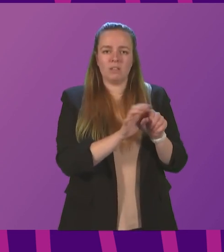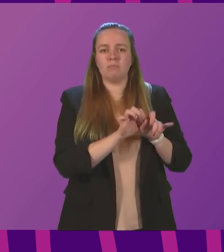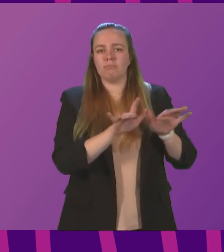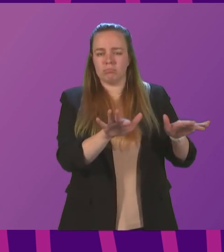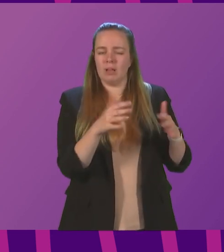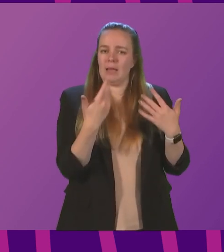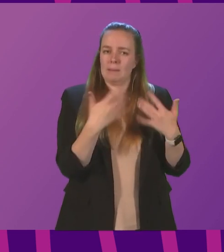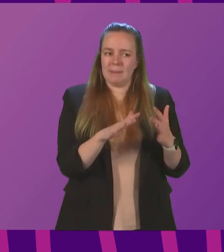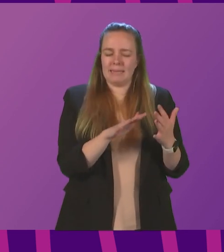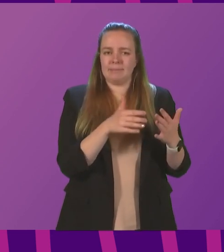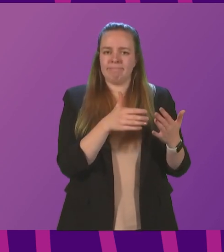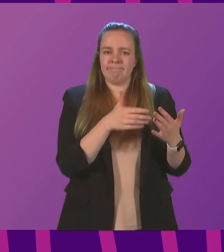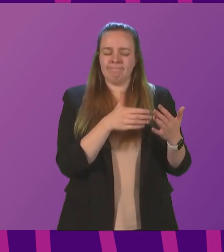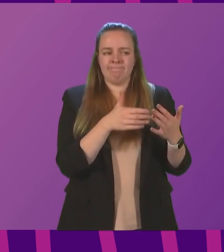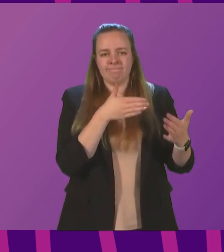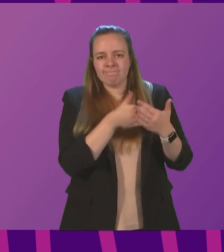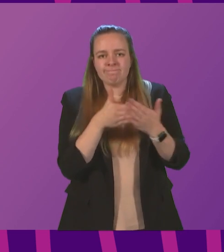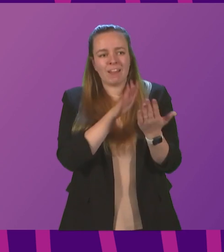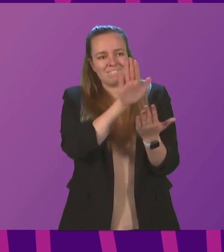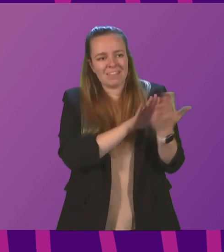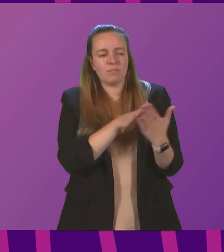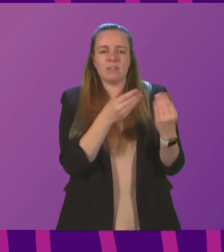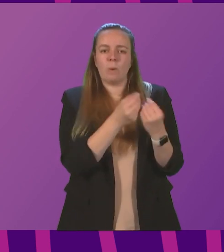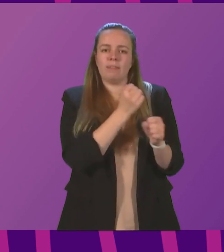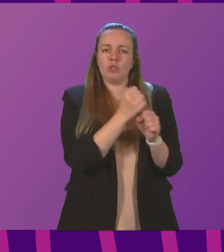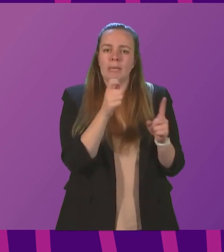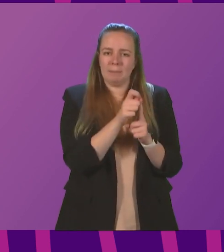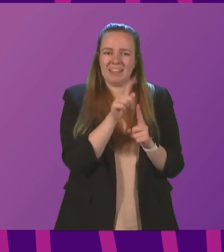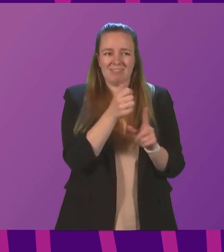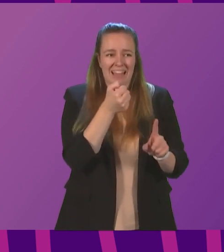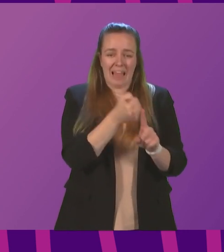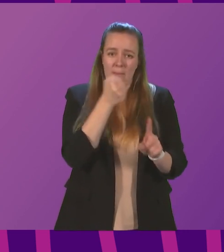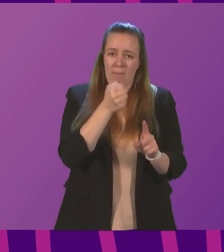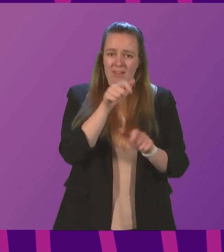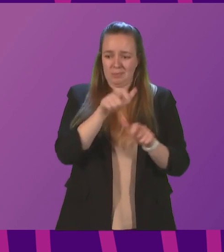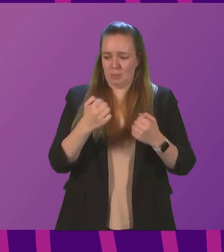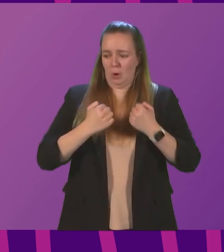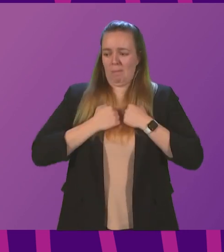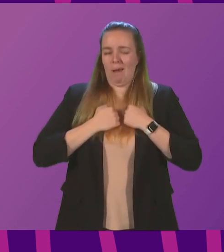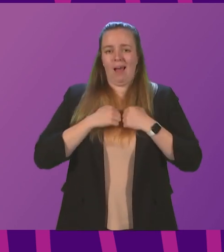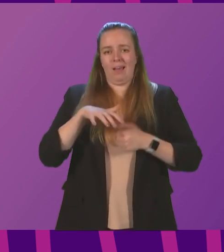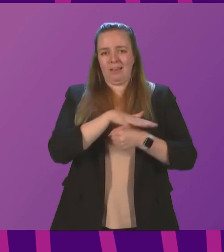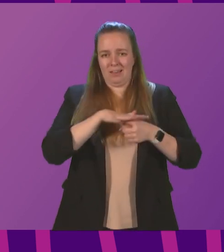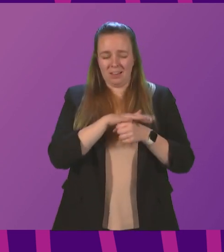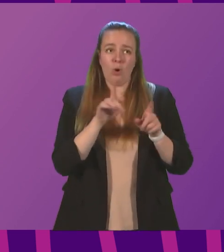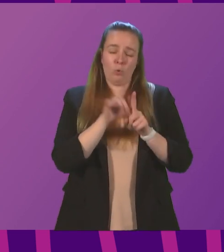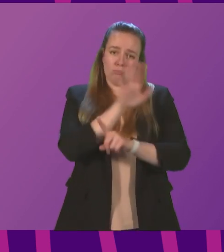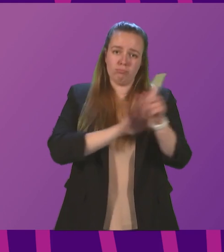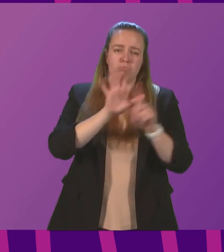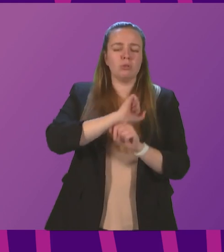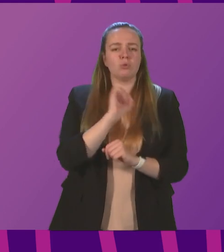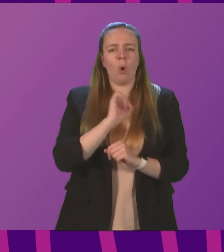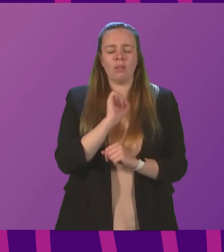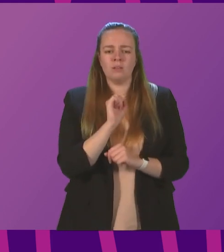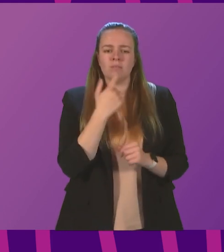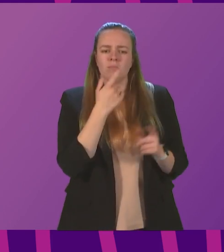on face-to-face meetings with GPs, which is impacting on people across my Cowdenbeath constituency and indeed across Scotland. Can the